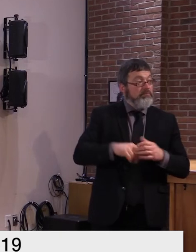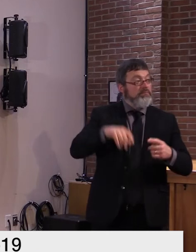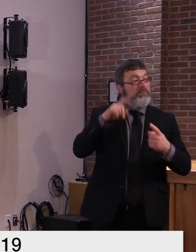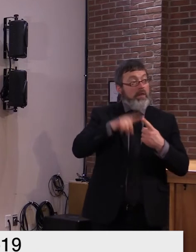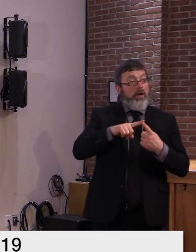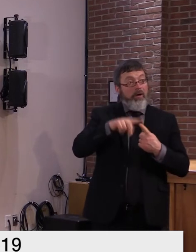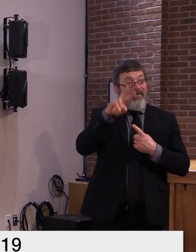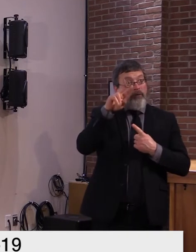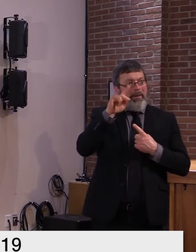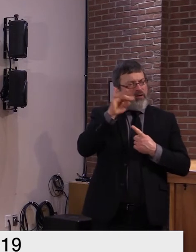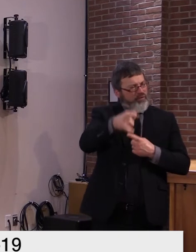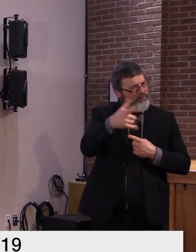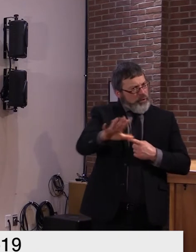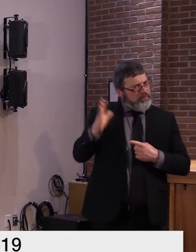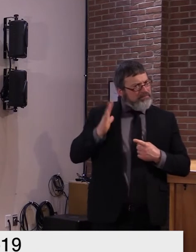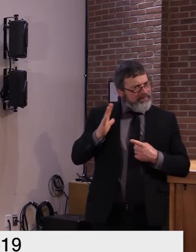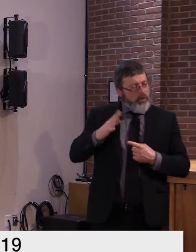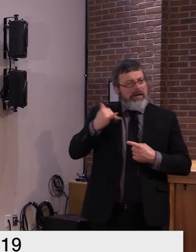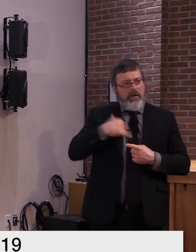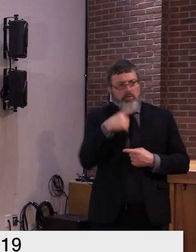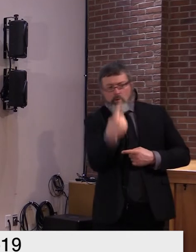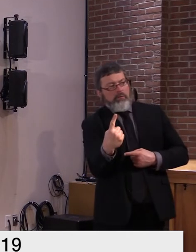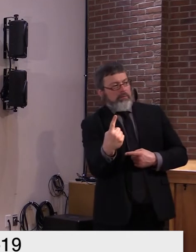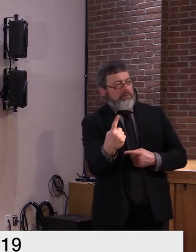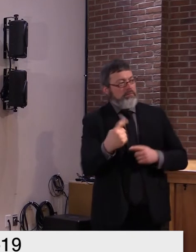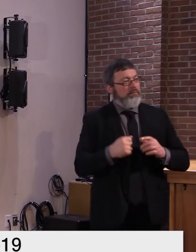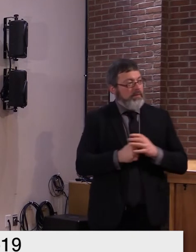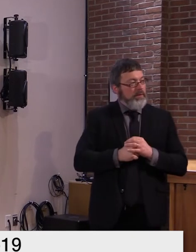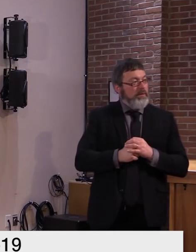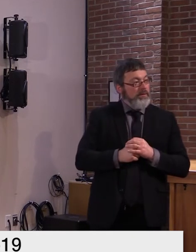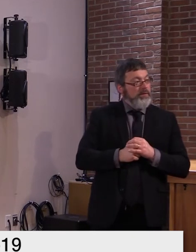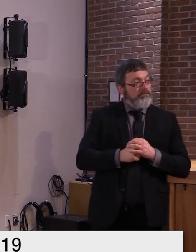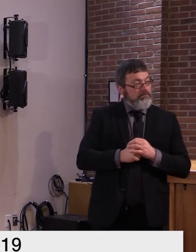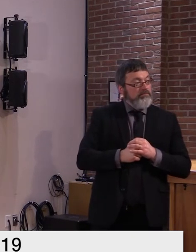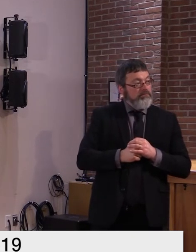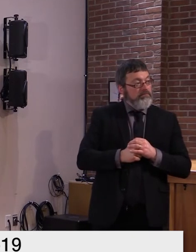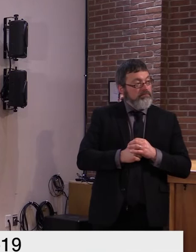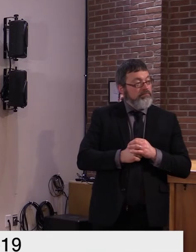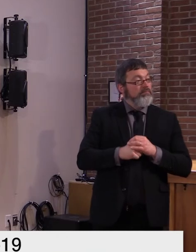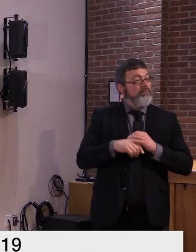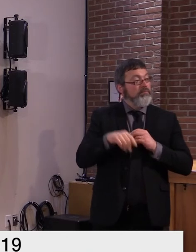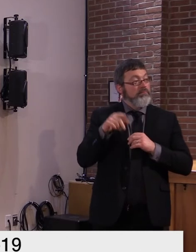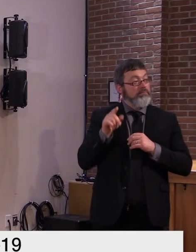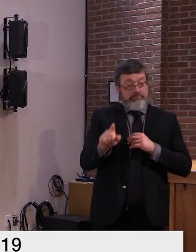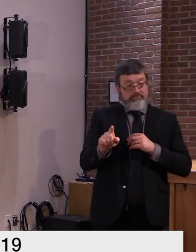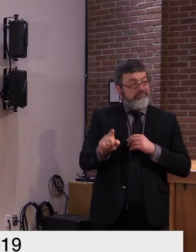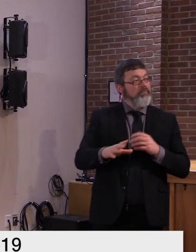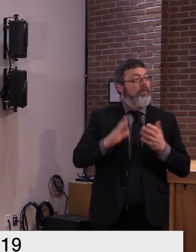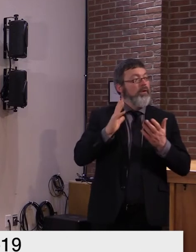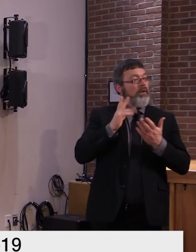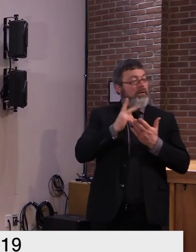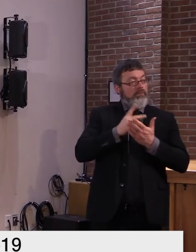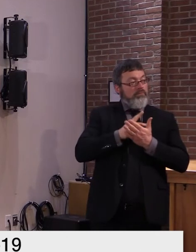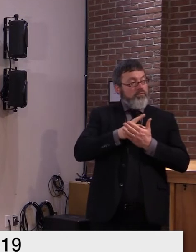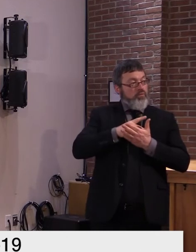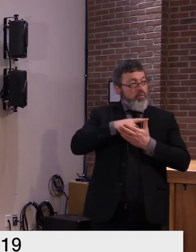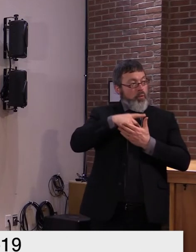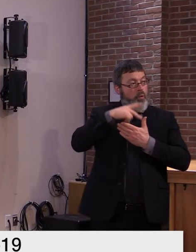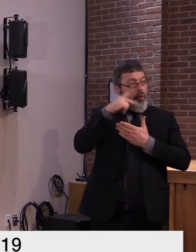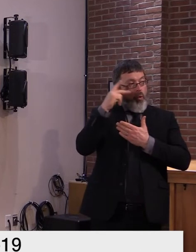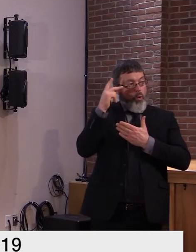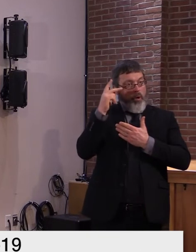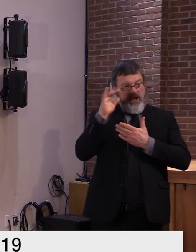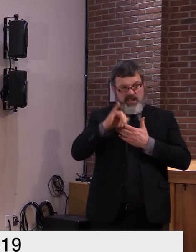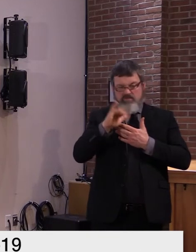before about the timing of some of the federal and state programs that are effectively ending at the end of the year which is going to stop some of the relief that has been directed at